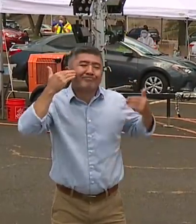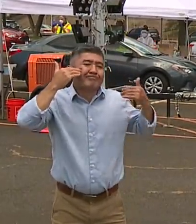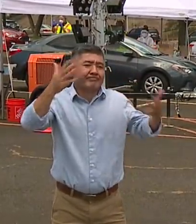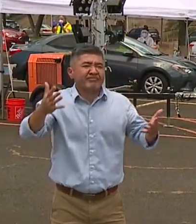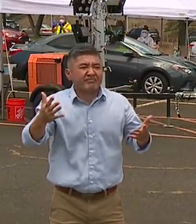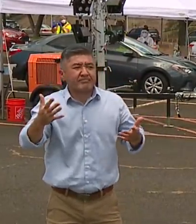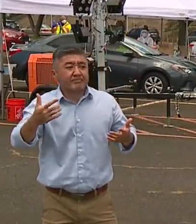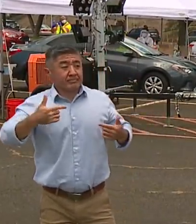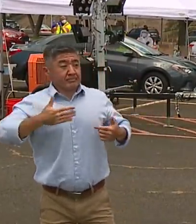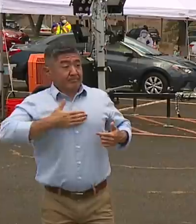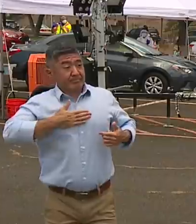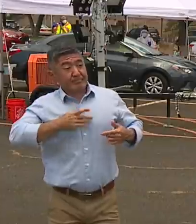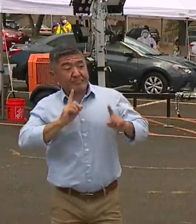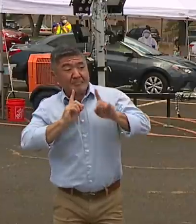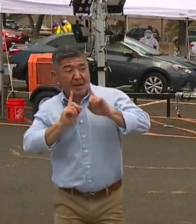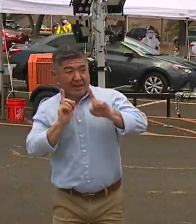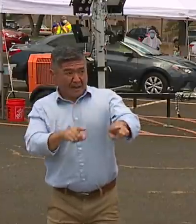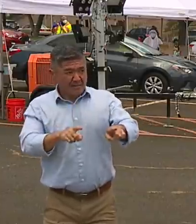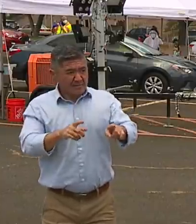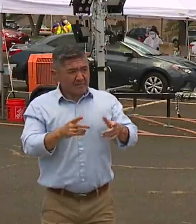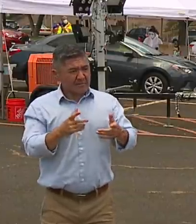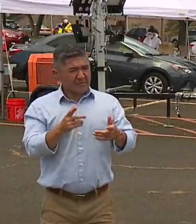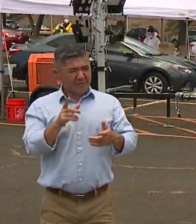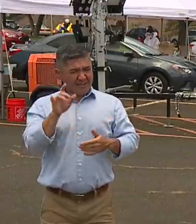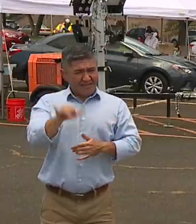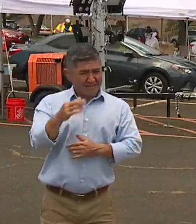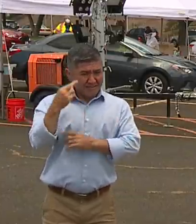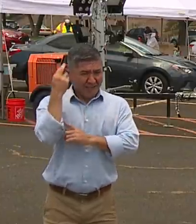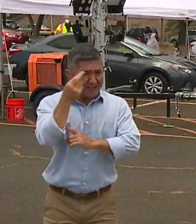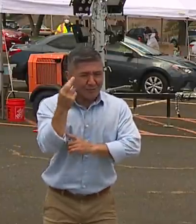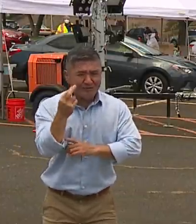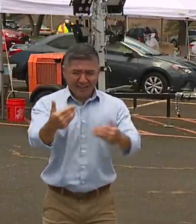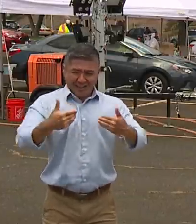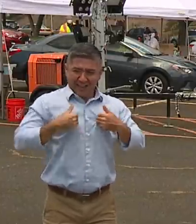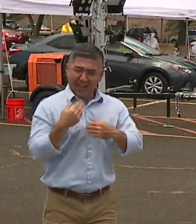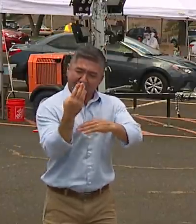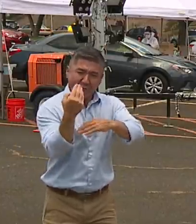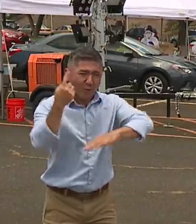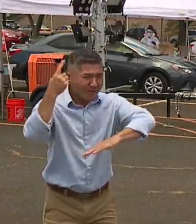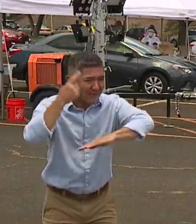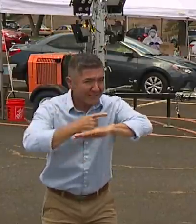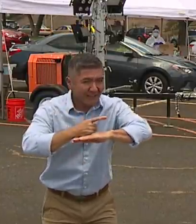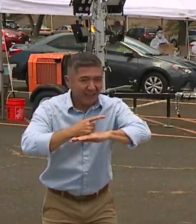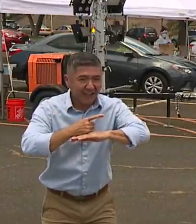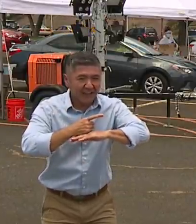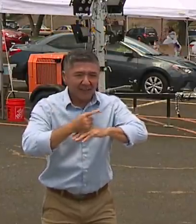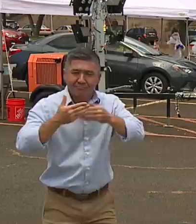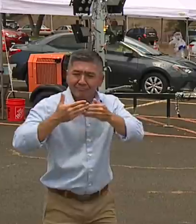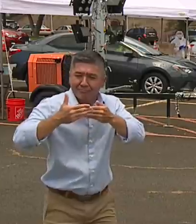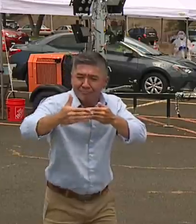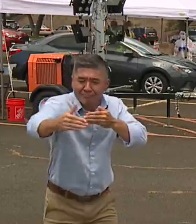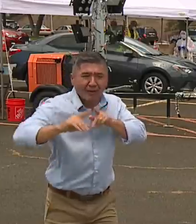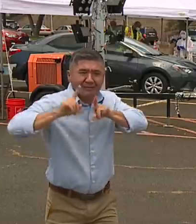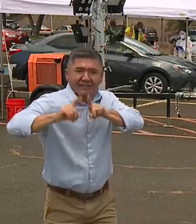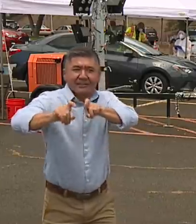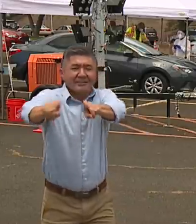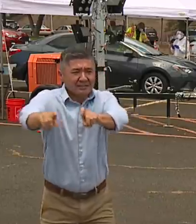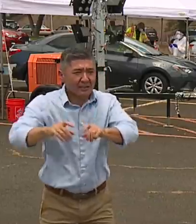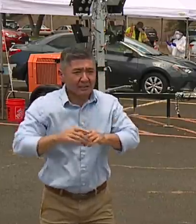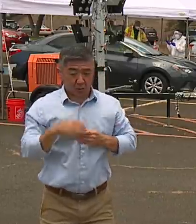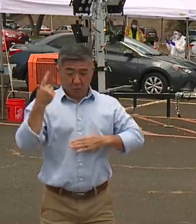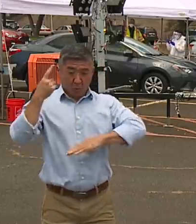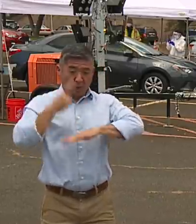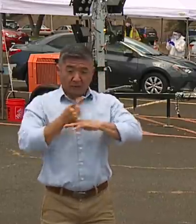tell people is that, again, that's the reason why we're doing this for 14 days and not one day. It takes a lot to stand up these